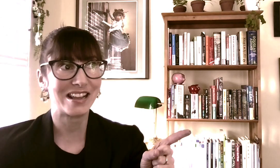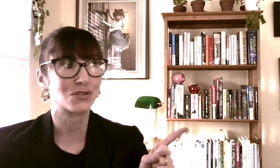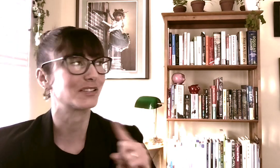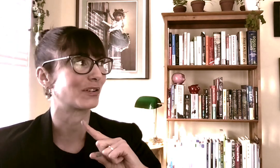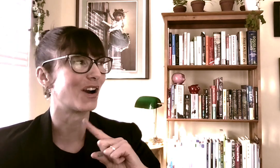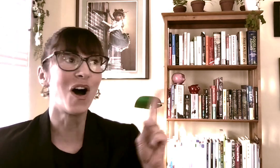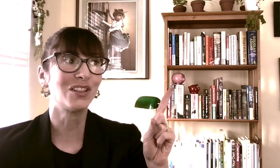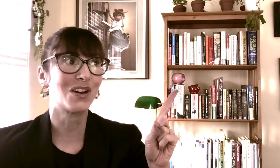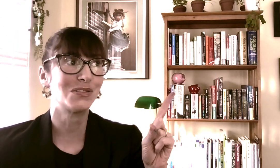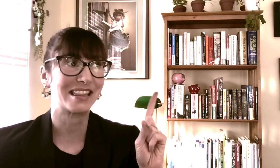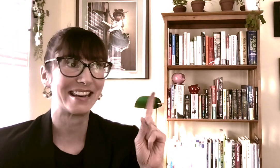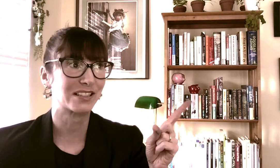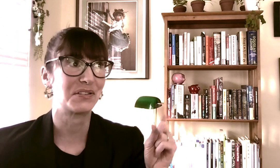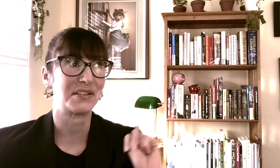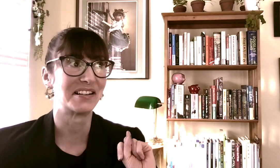interest for all loans in the next few years.